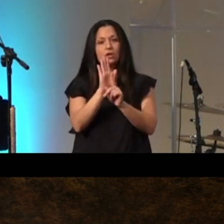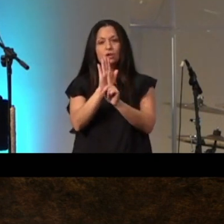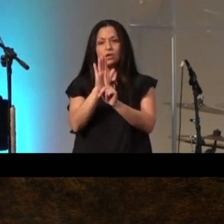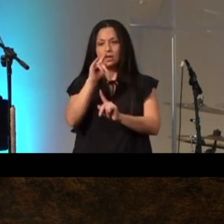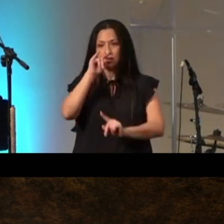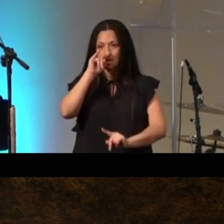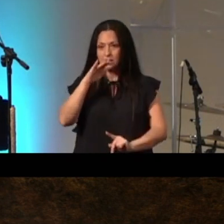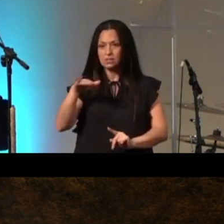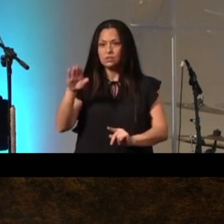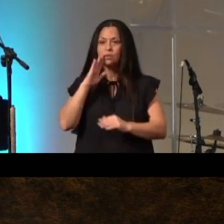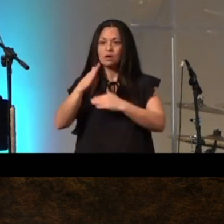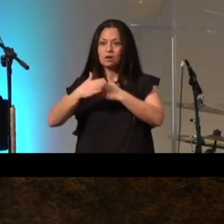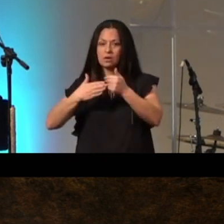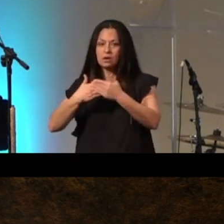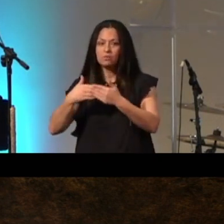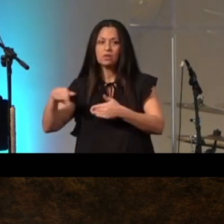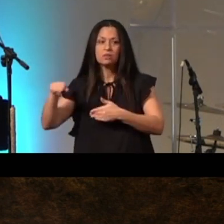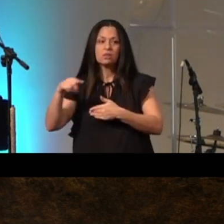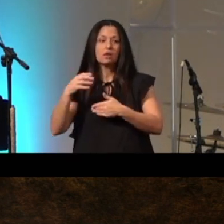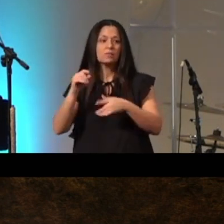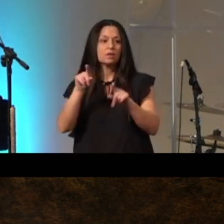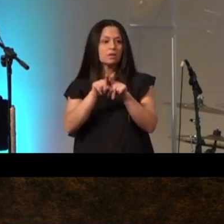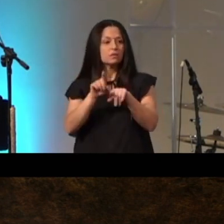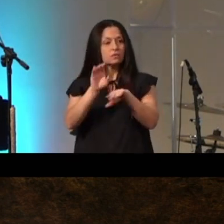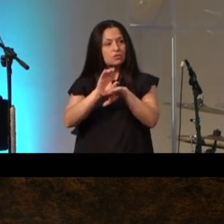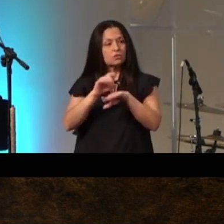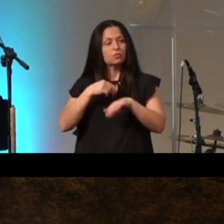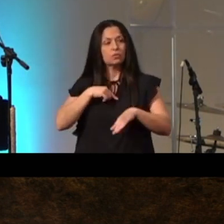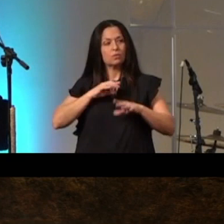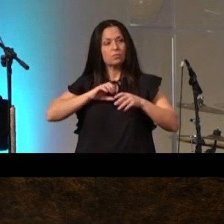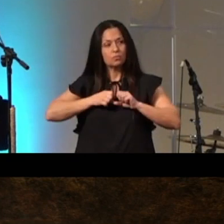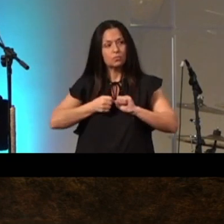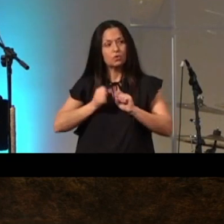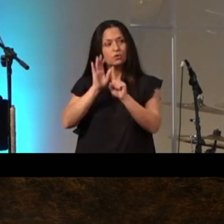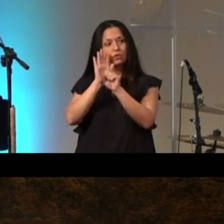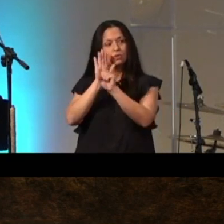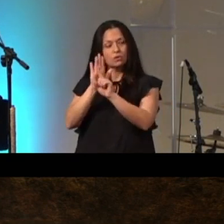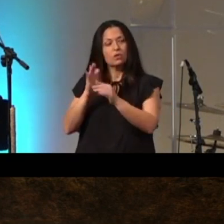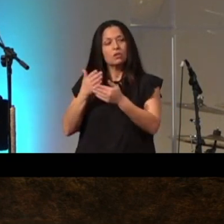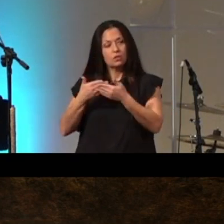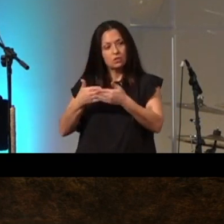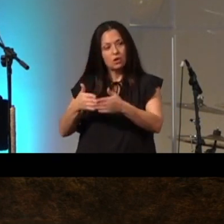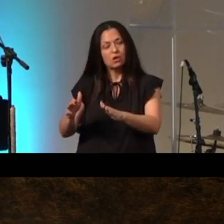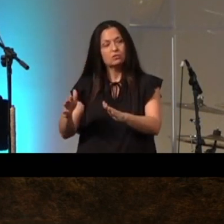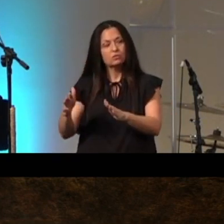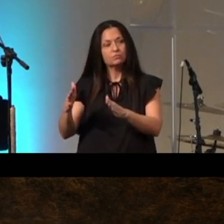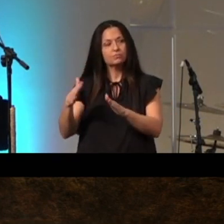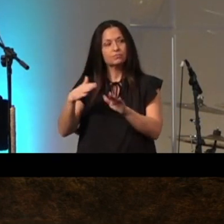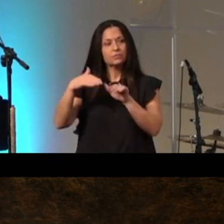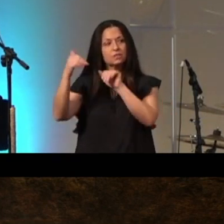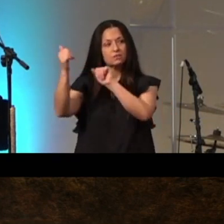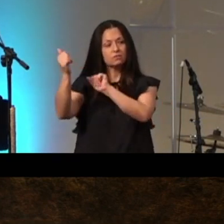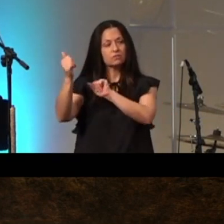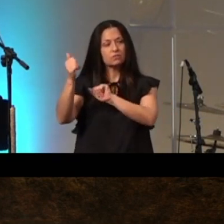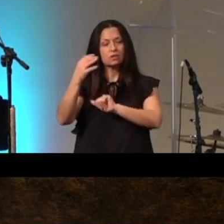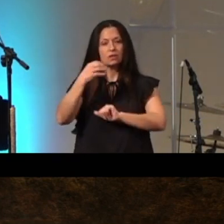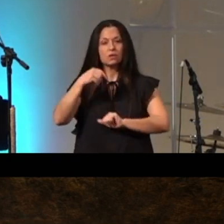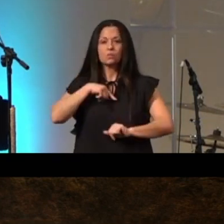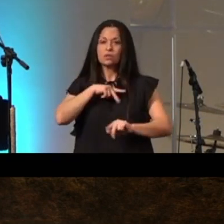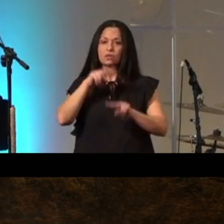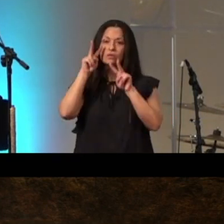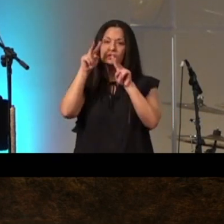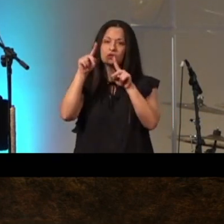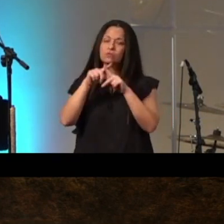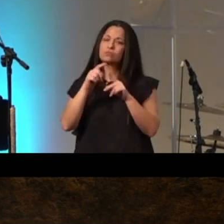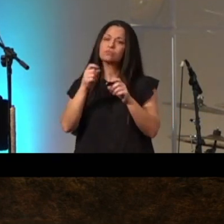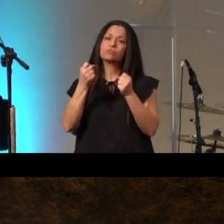that you'd comfort us as a church too as we mourn her loss and uh lord as as we uh look to passionately